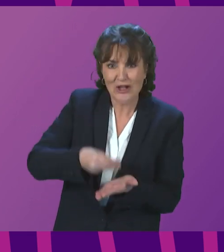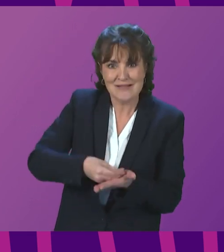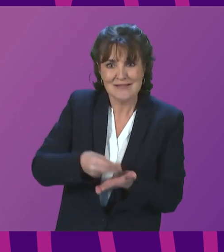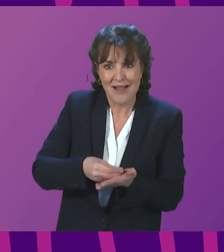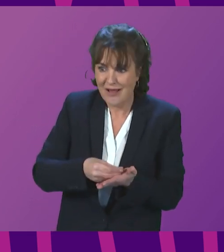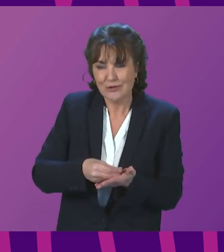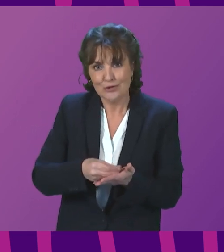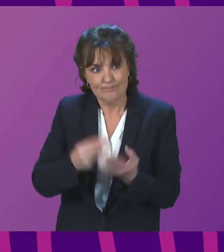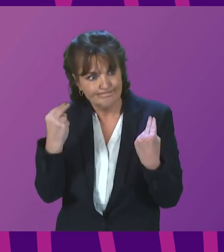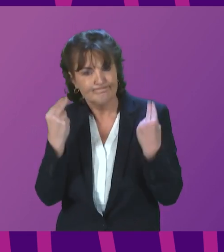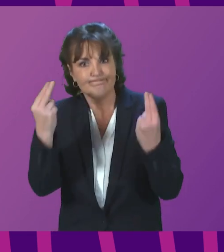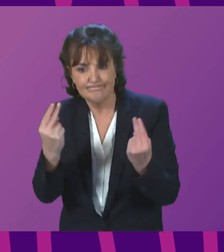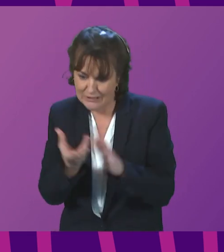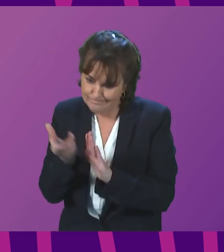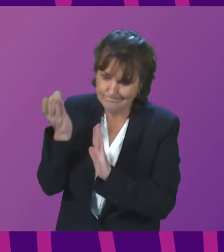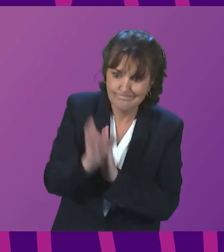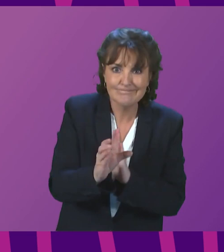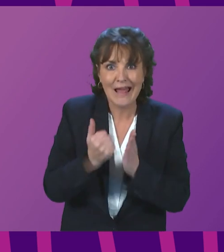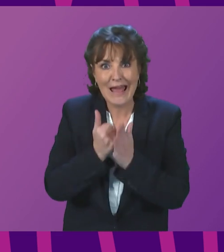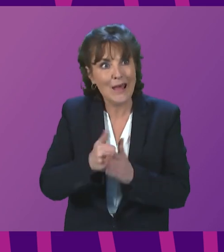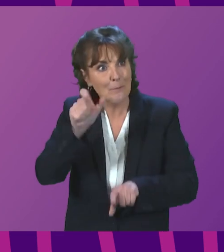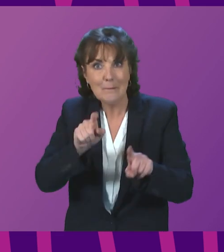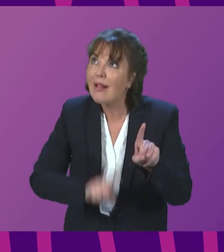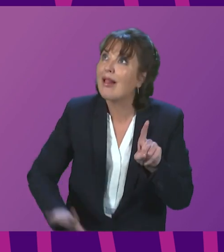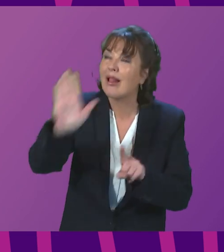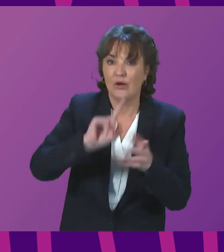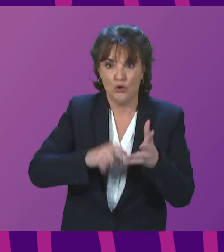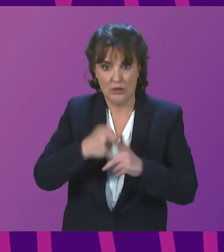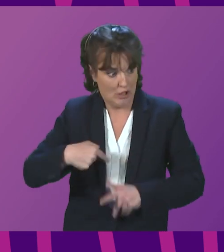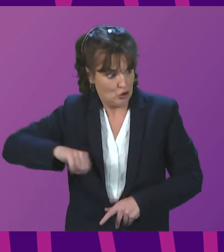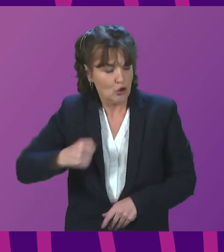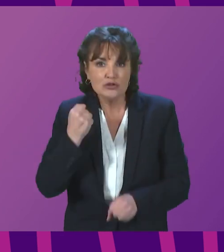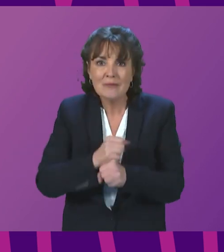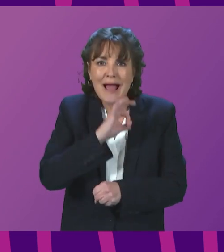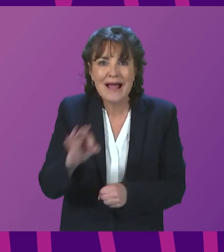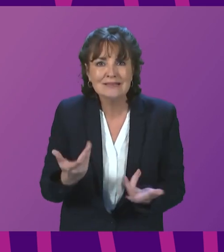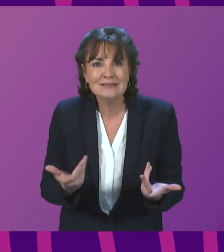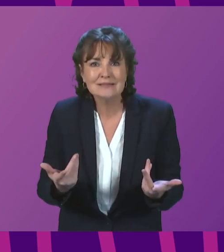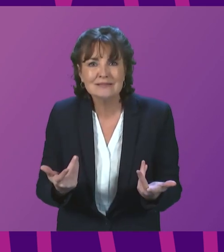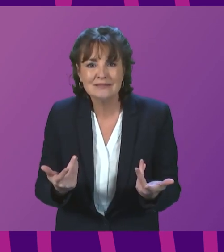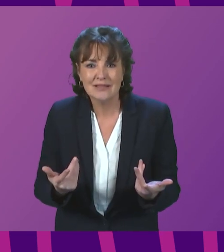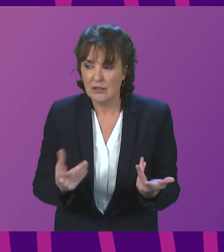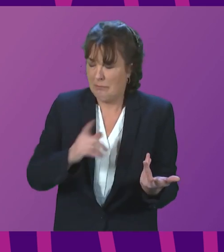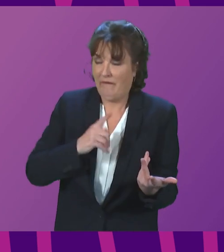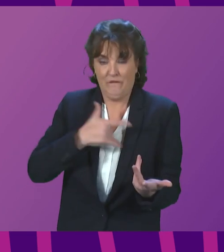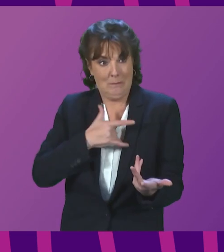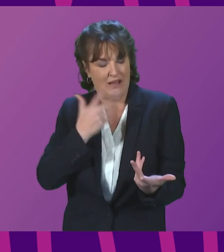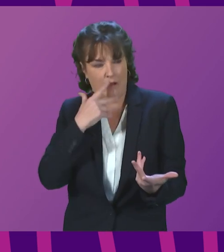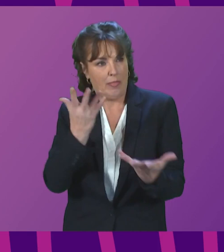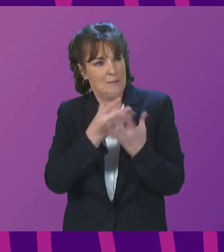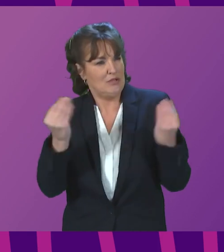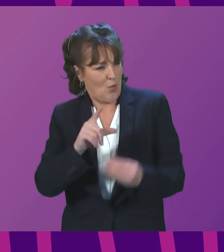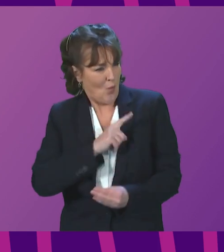act to protect households the length and breadth of the country. We're calling for that. The question and the mystery is why